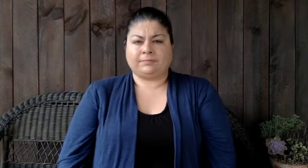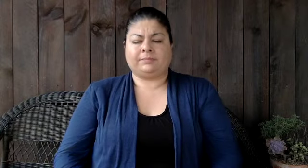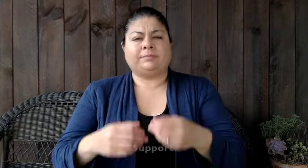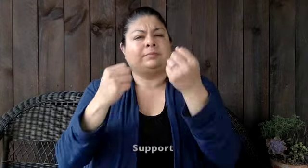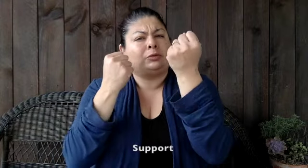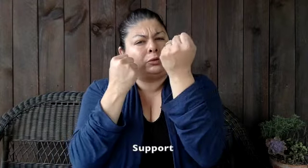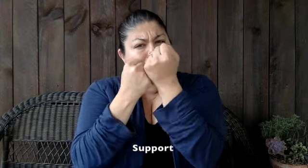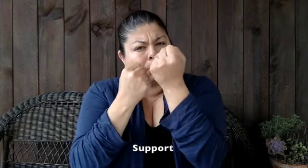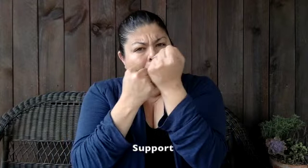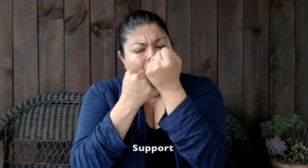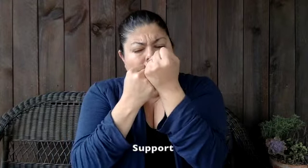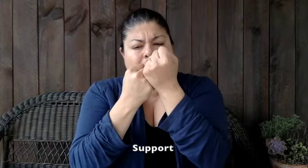support,